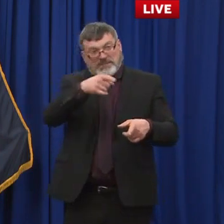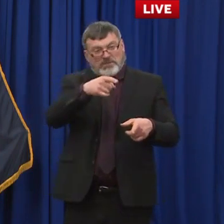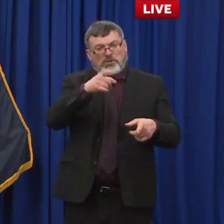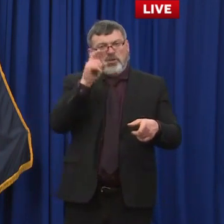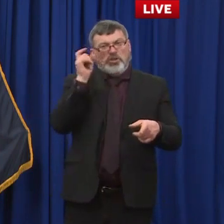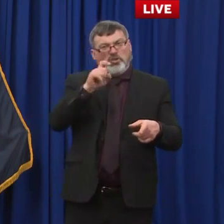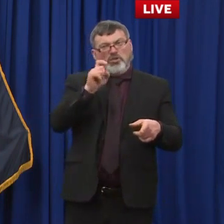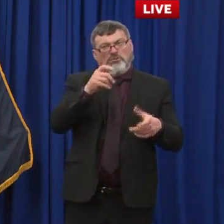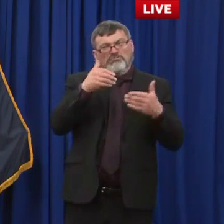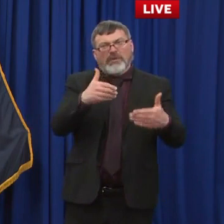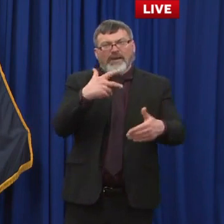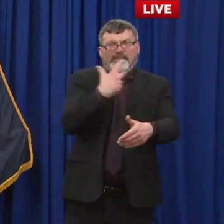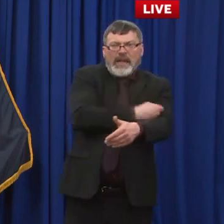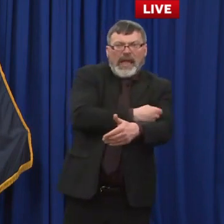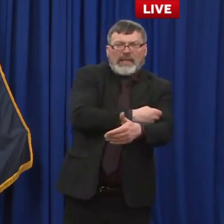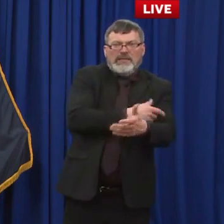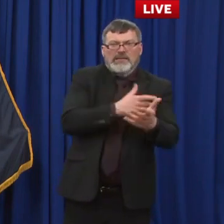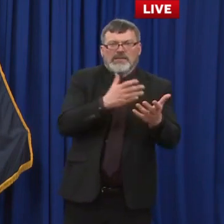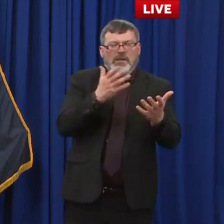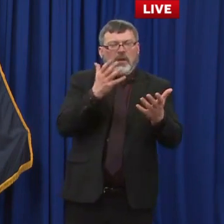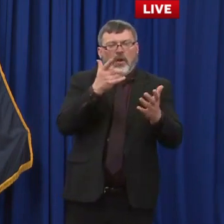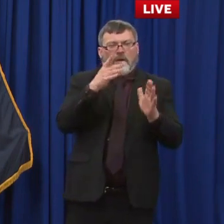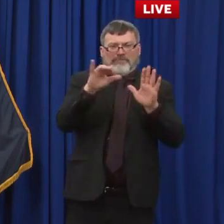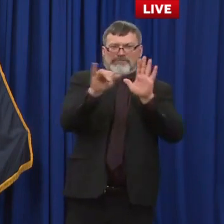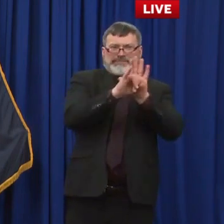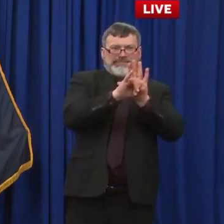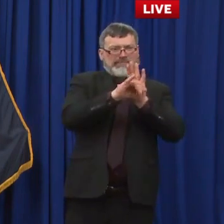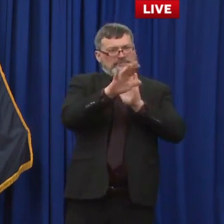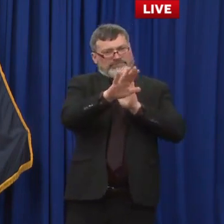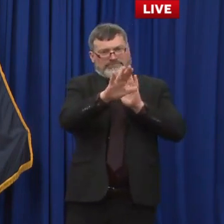dr daily it's a very dr daily question